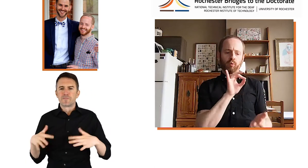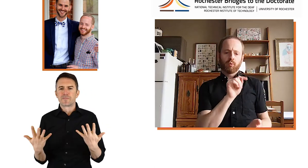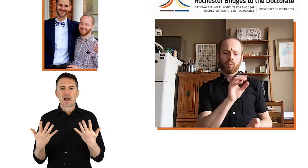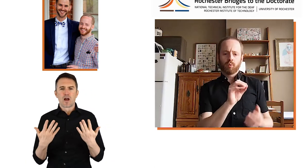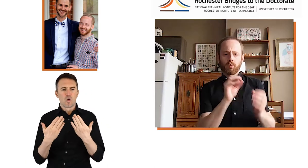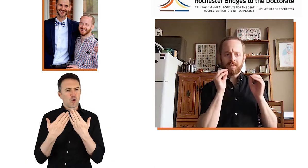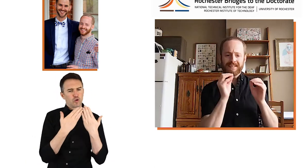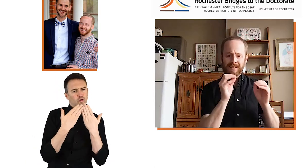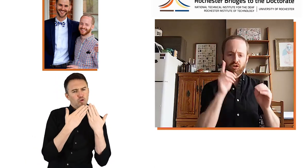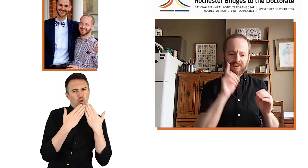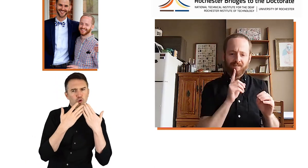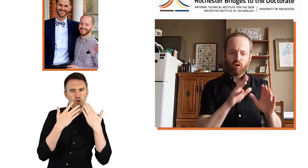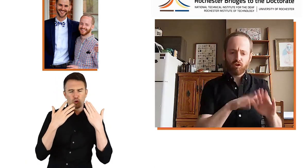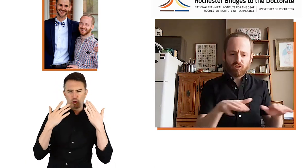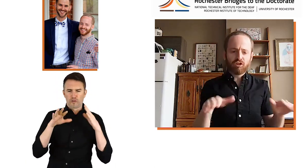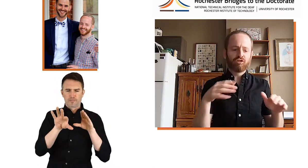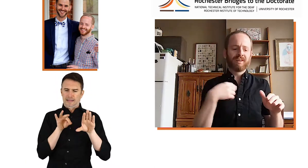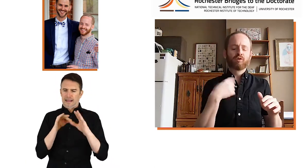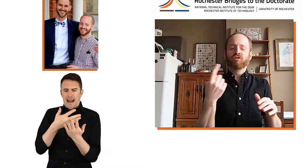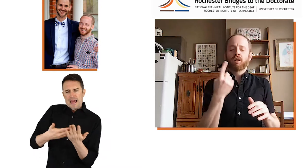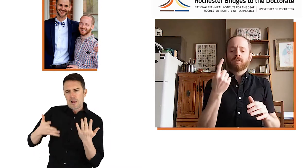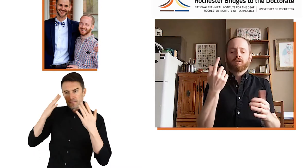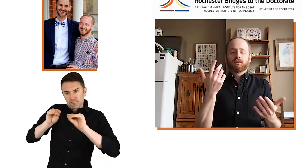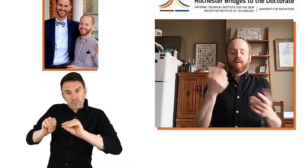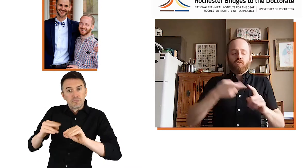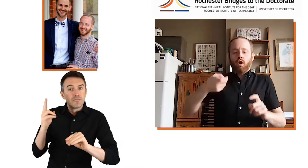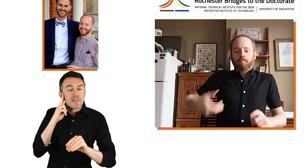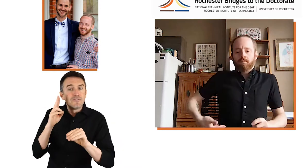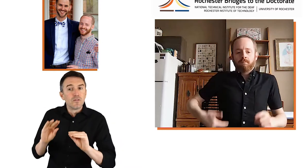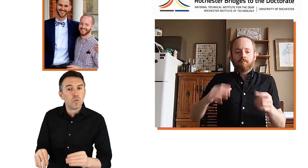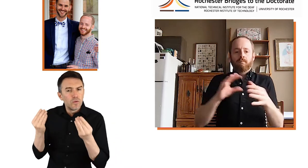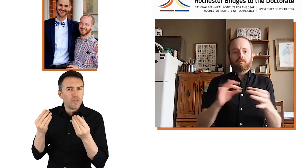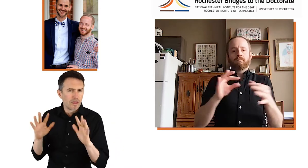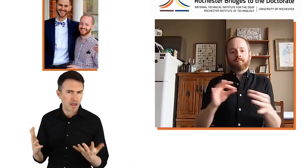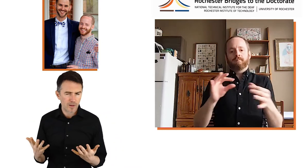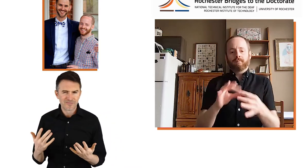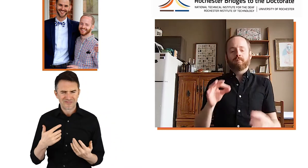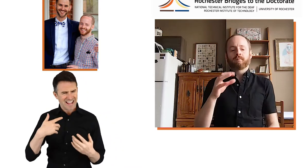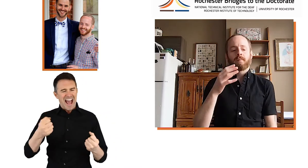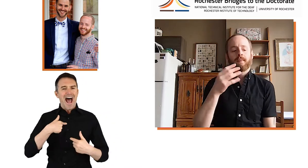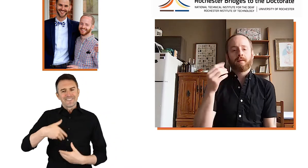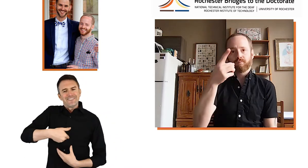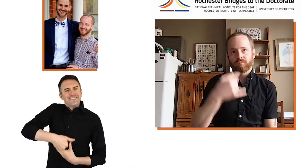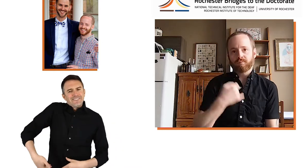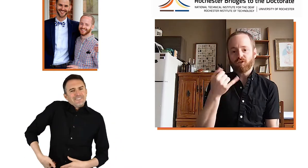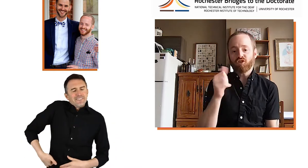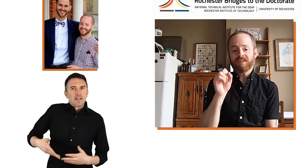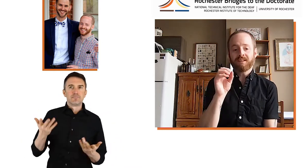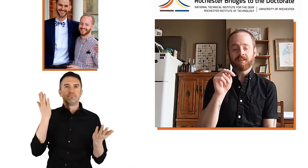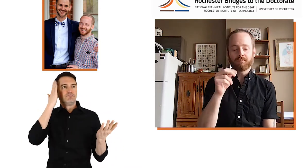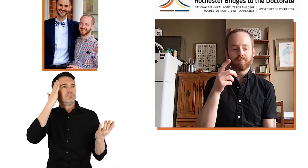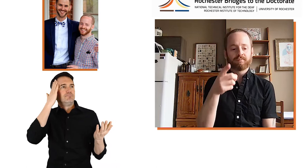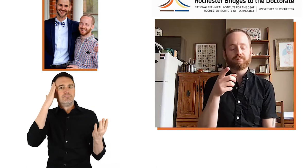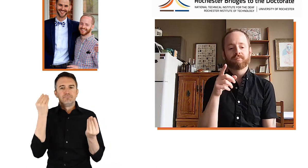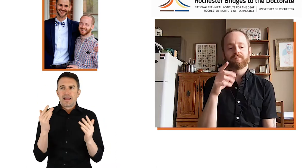schools choose to teach deaf children and how schools